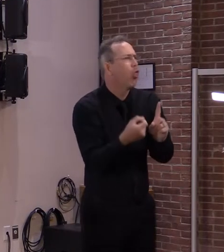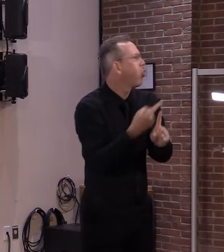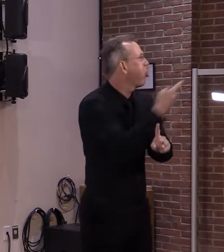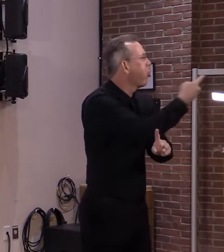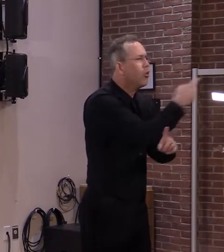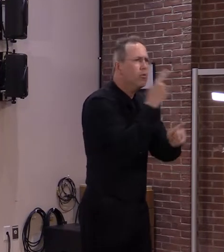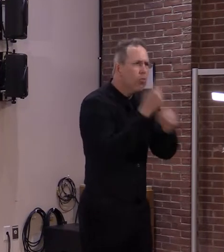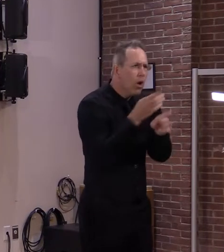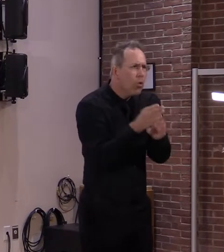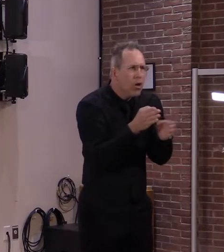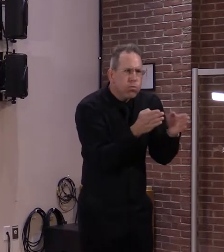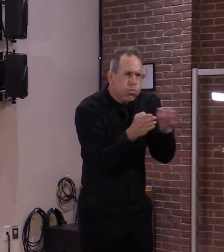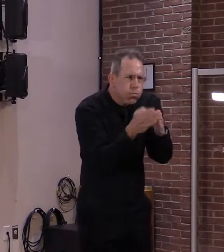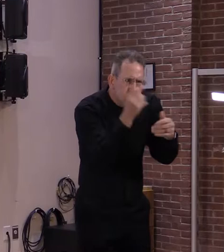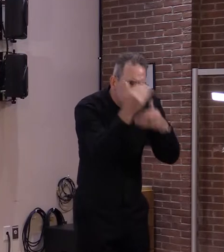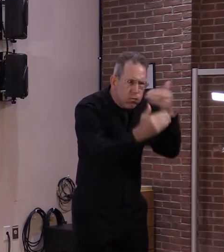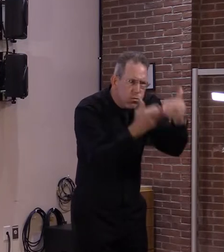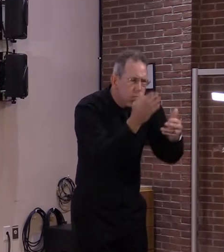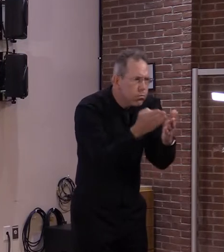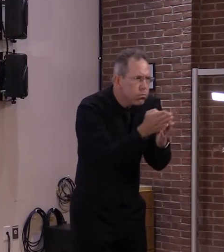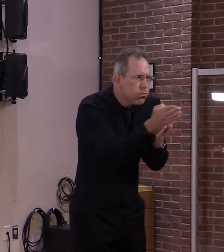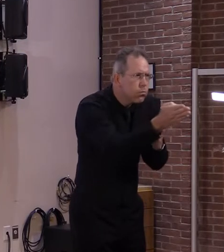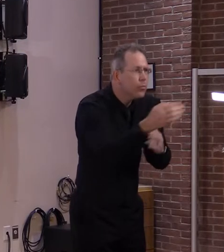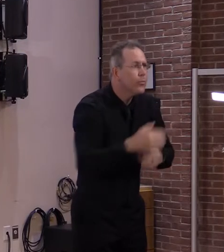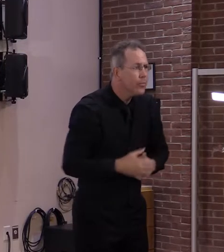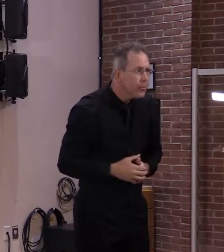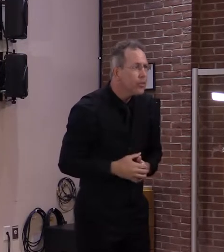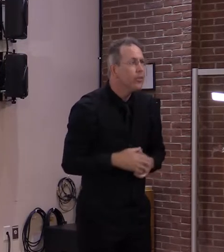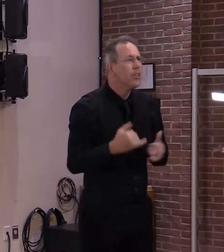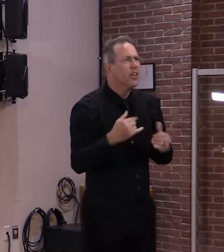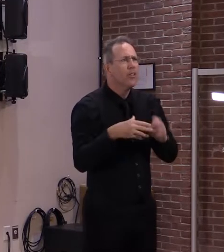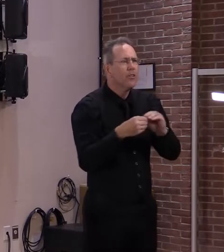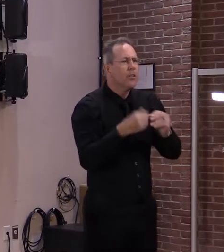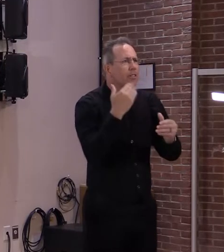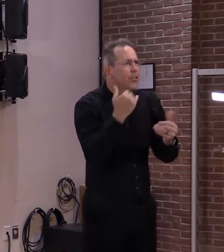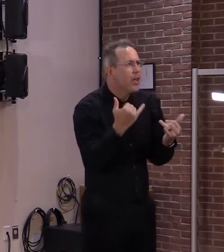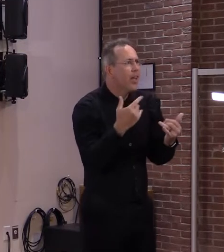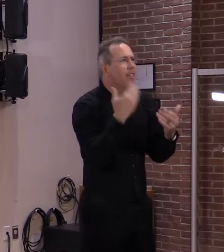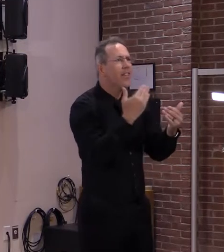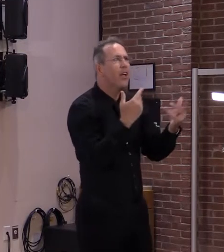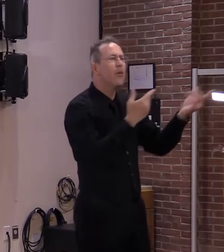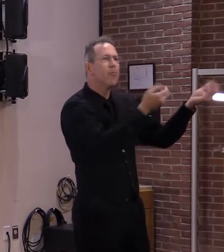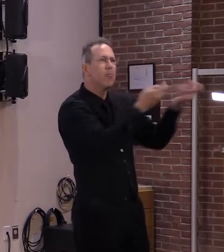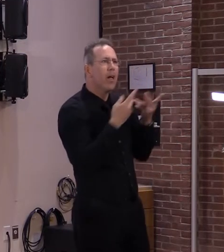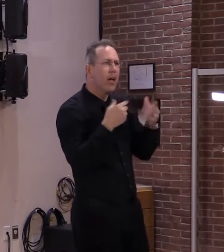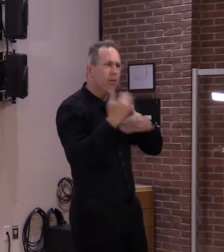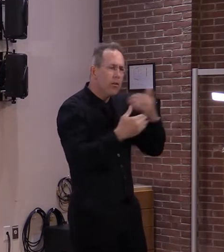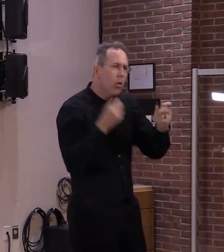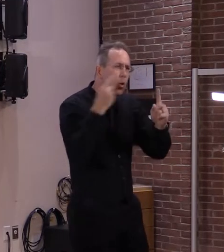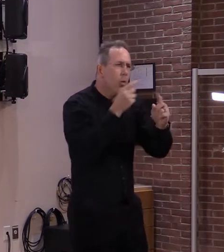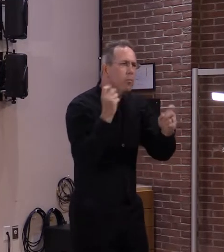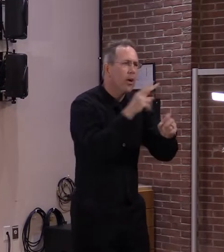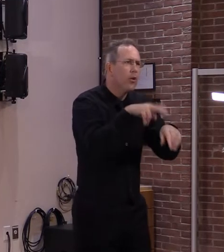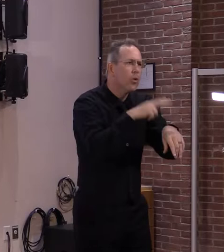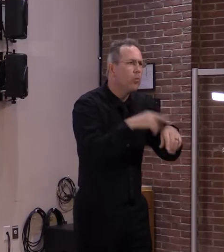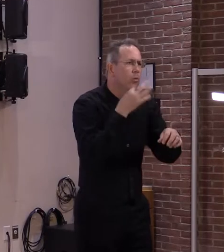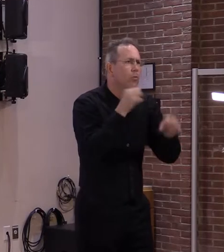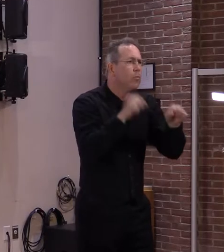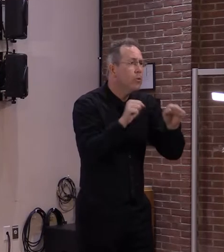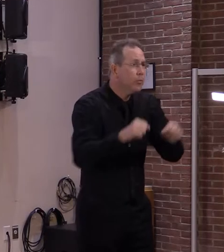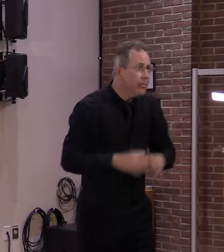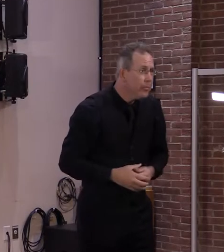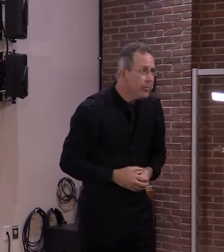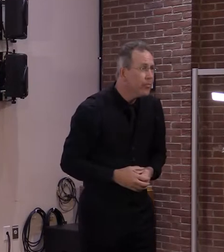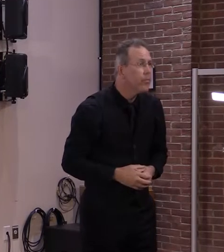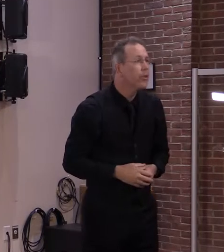please schedule your vaccine appointment to help us all get back to the sense of normalcy as soon as possible. At this time, I'd like to